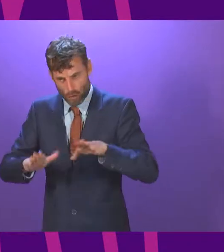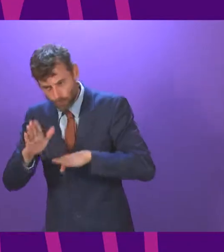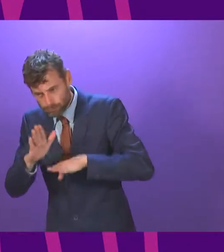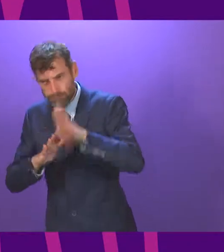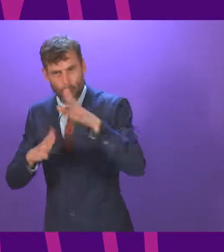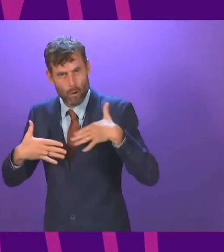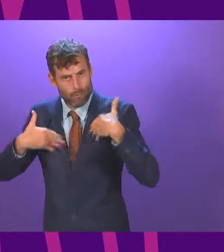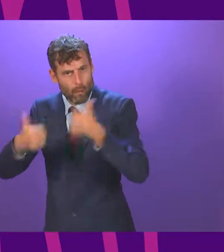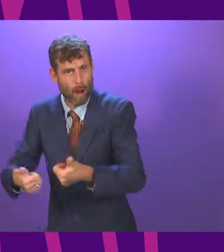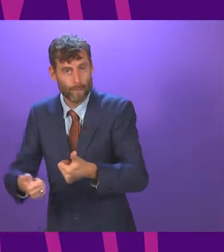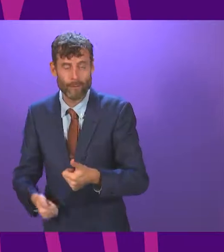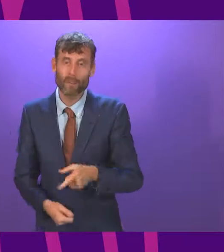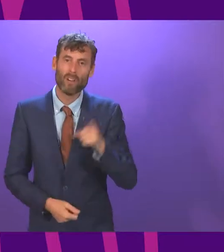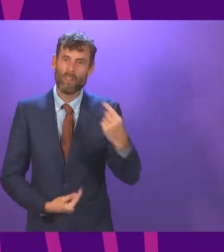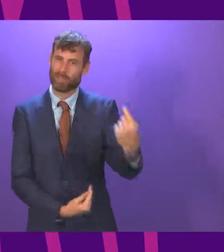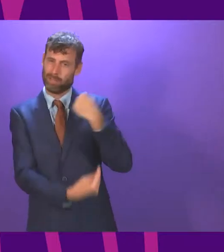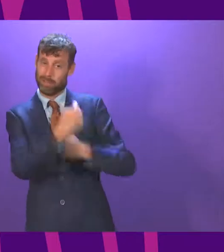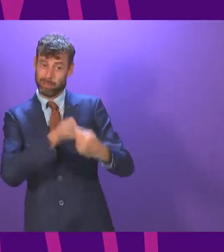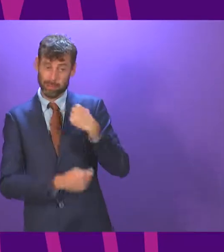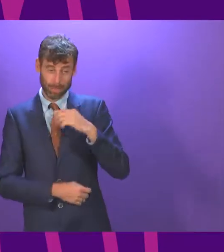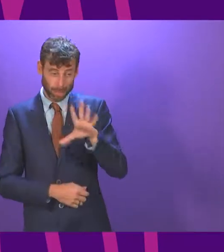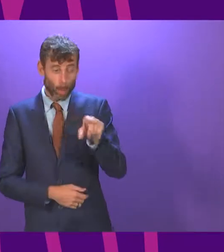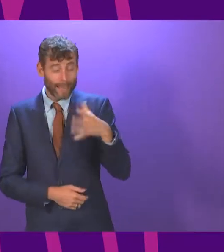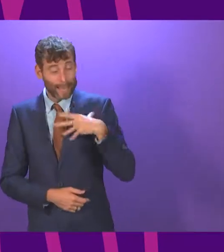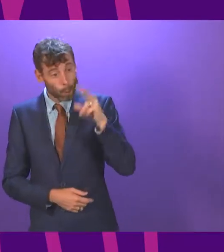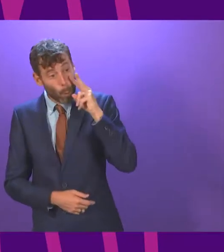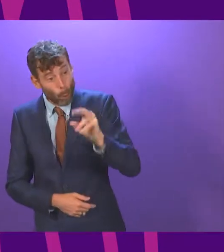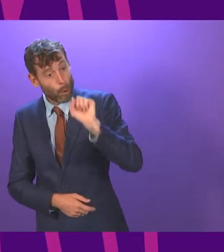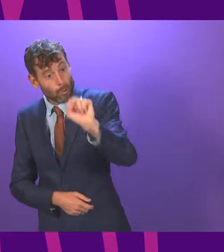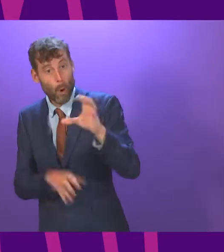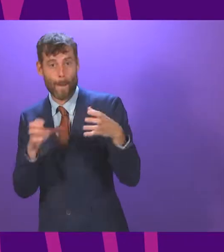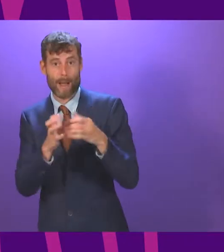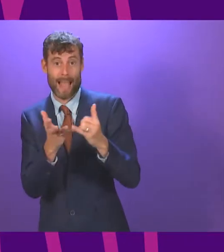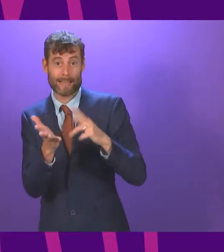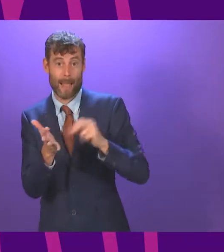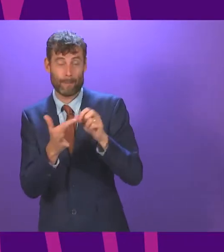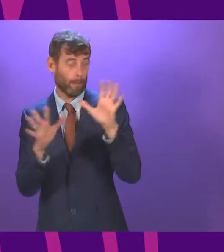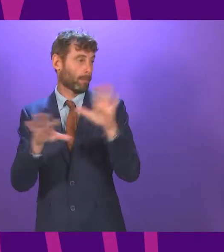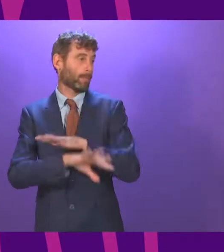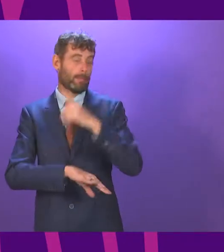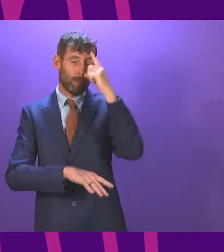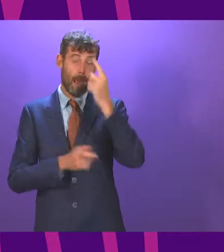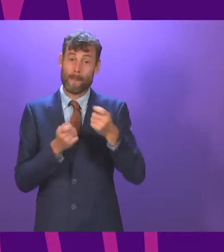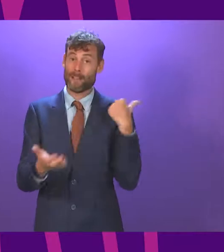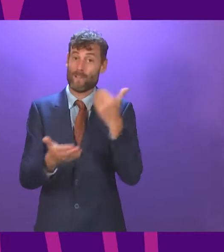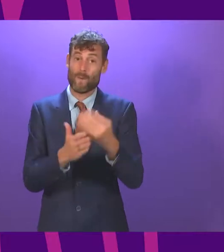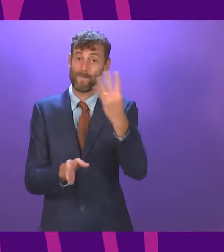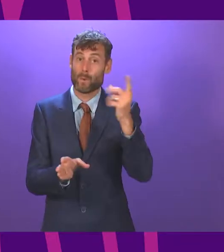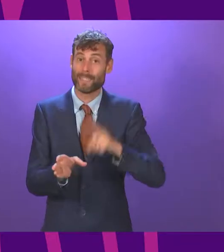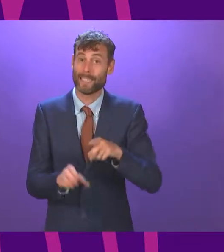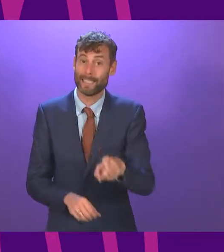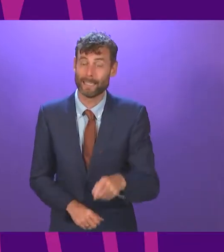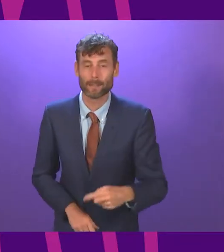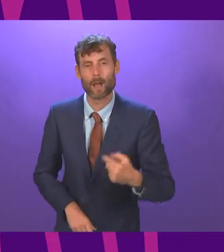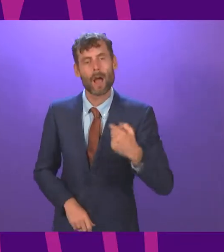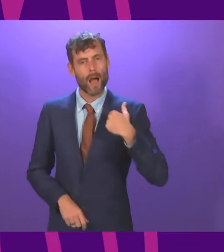deal with the problem that the SNP have overseen for the last 14 years. And I was speaking about health because during the